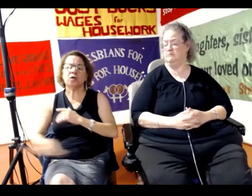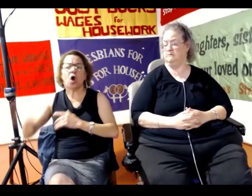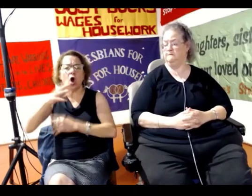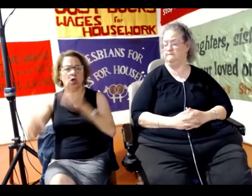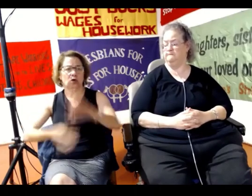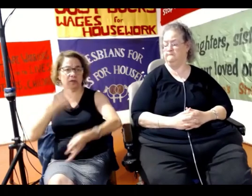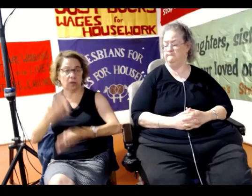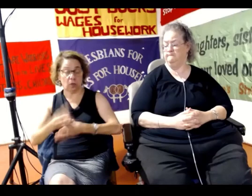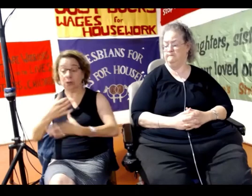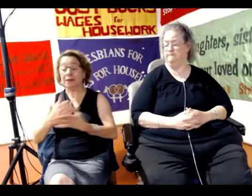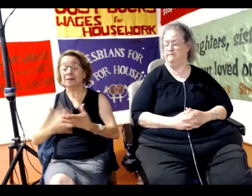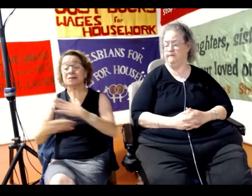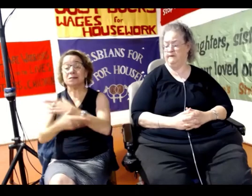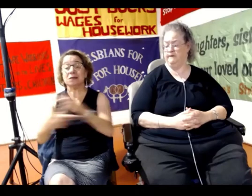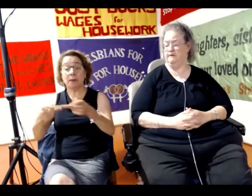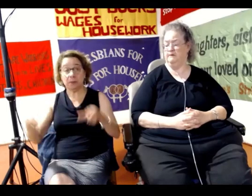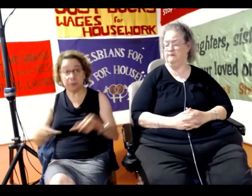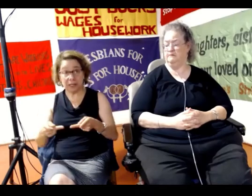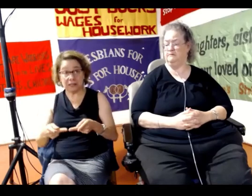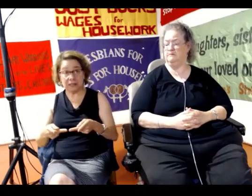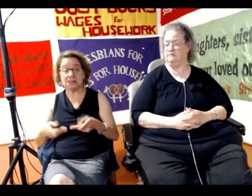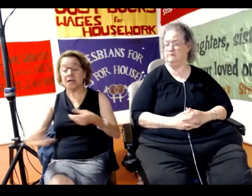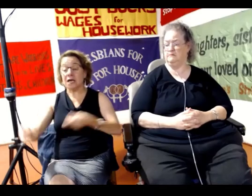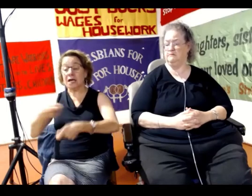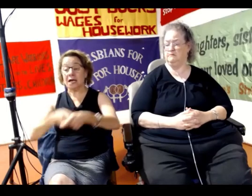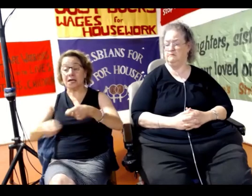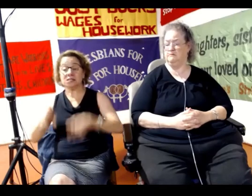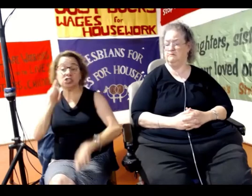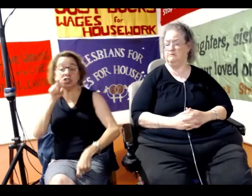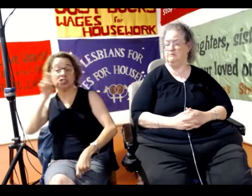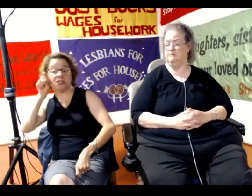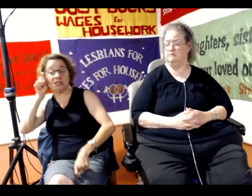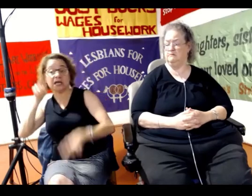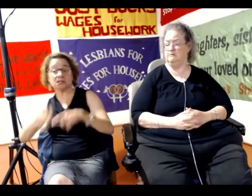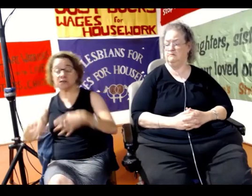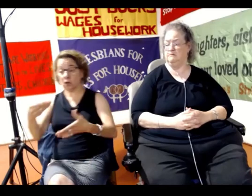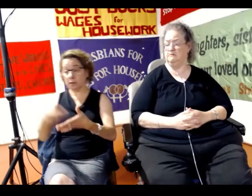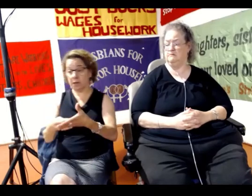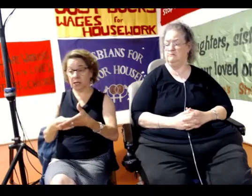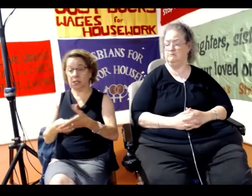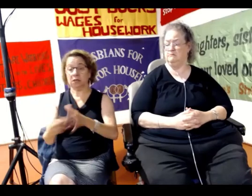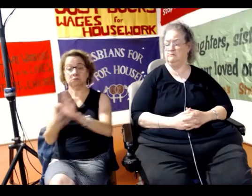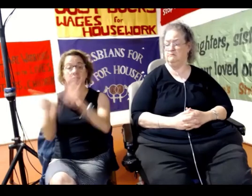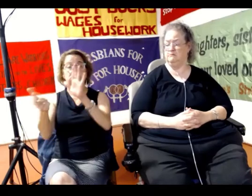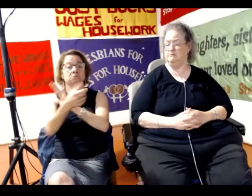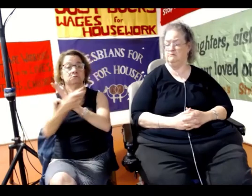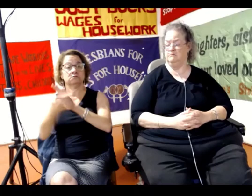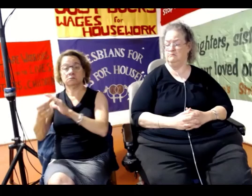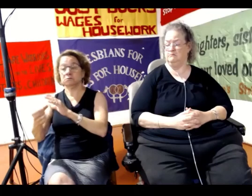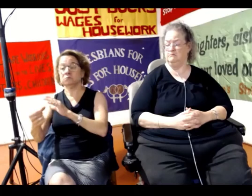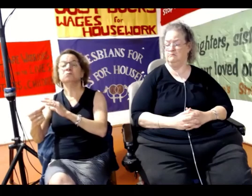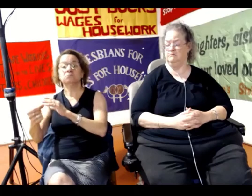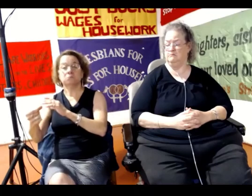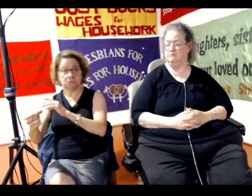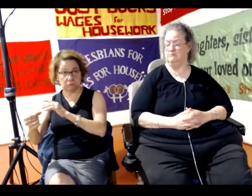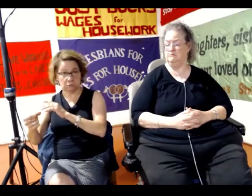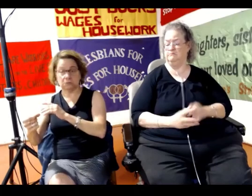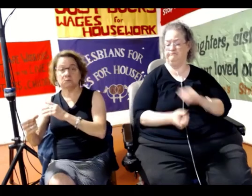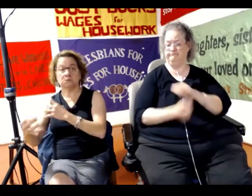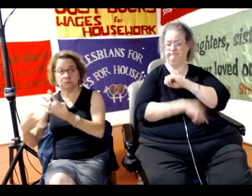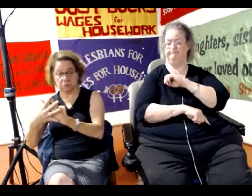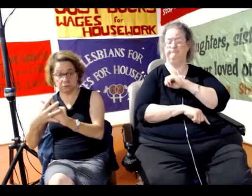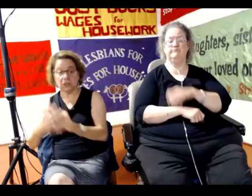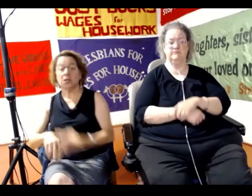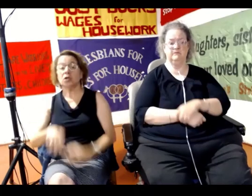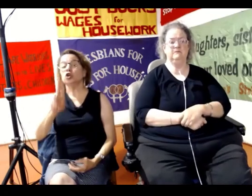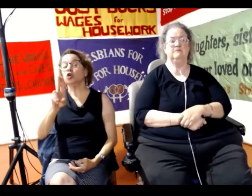places, the very act of exchanging sex for money is criminalized. In the UK, that isn't